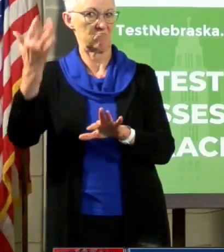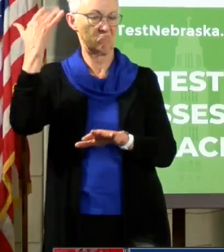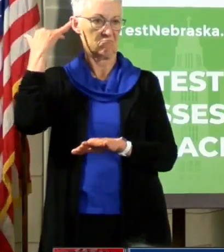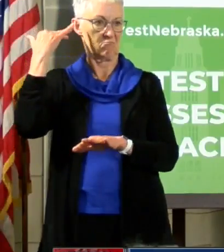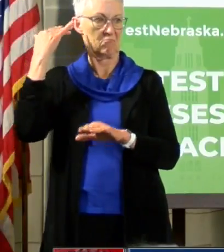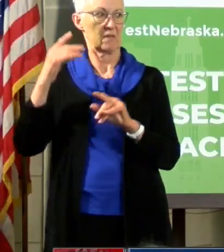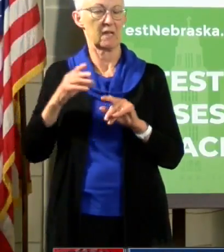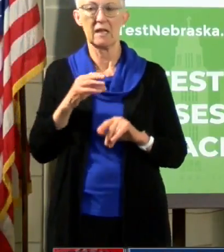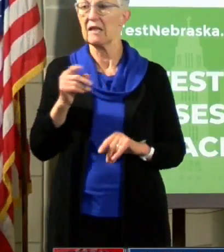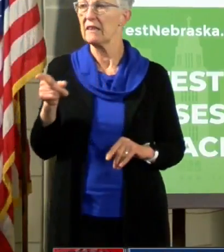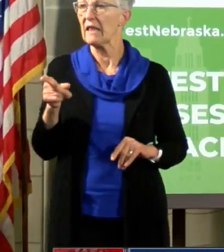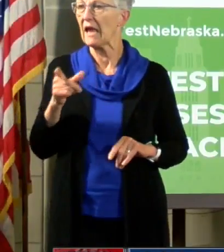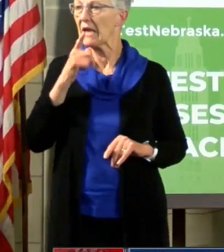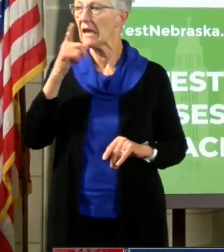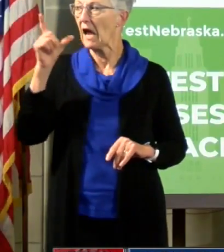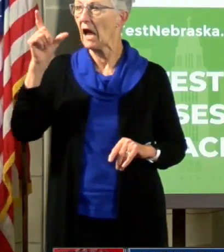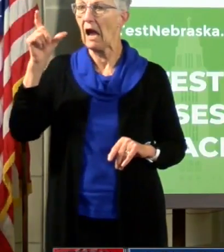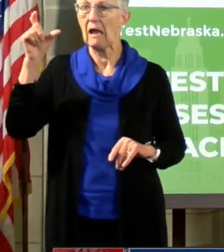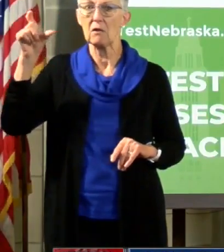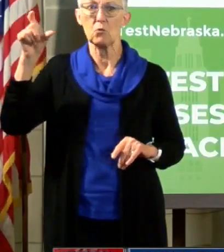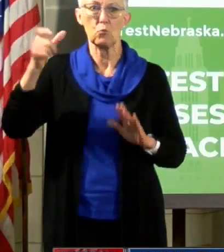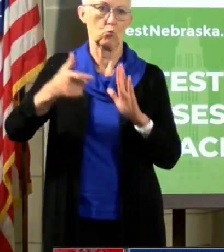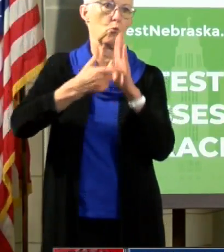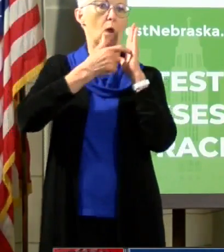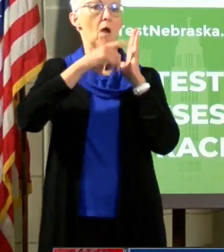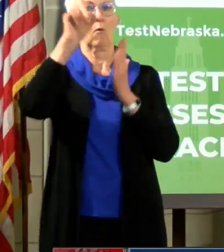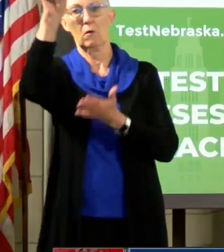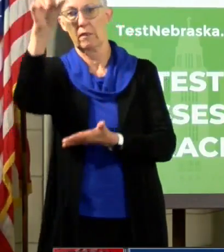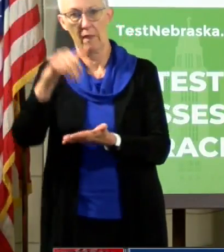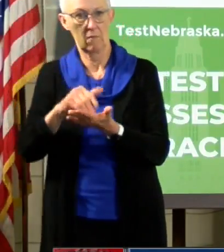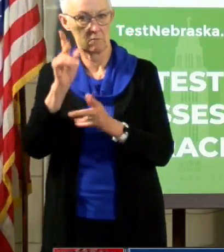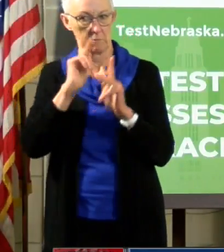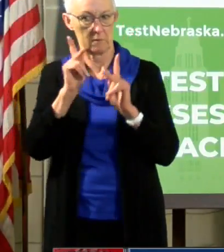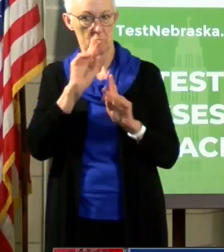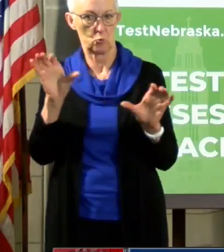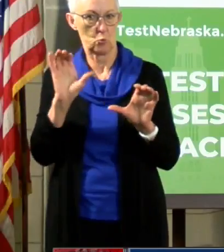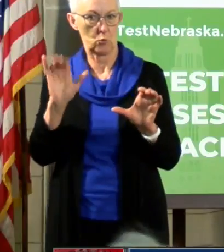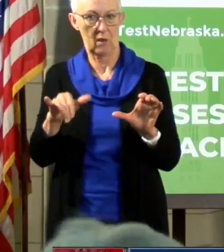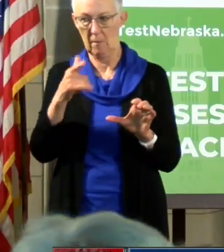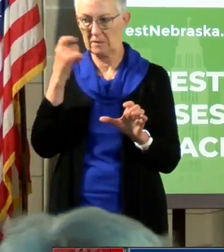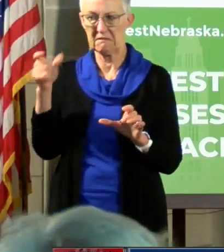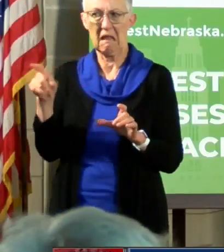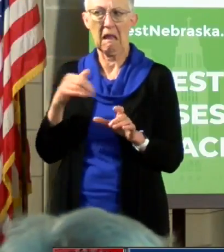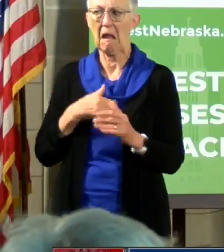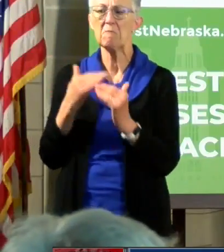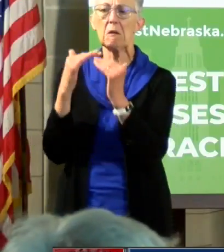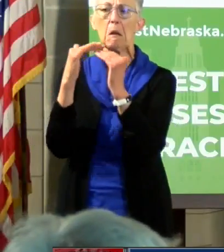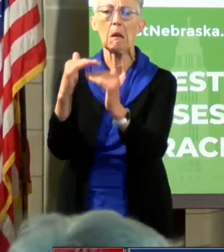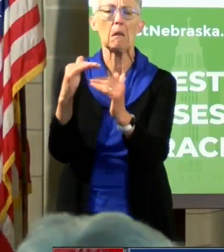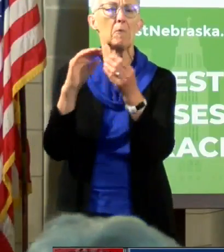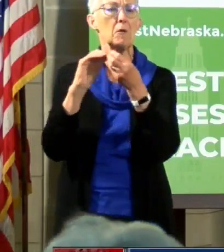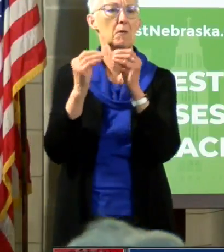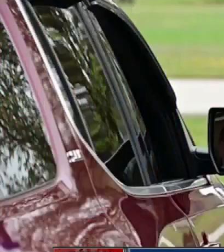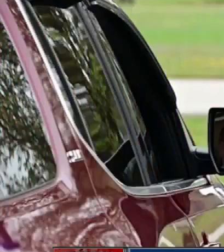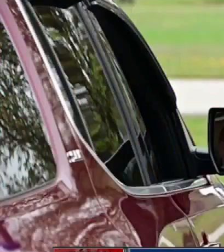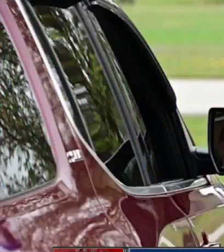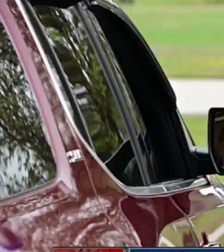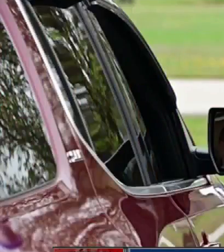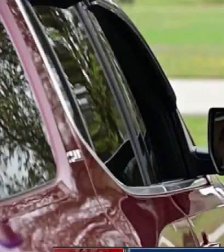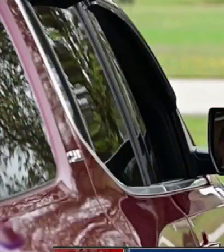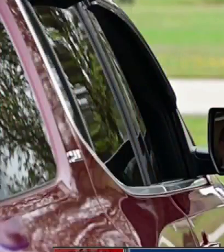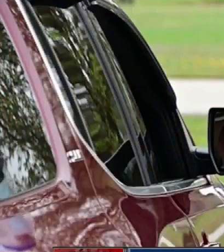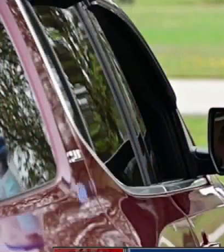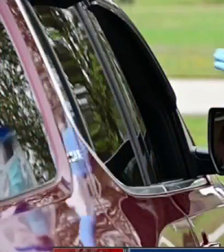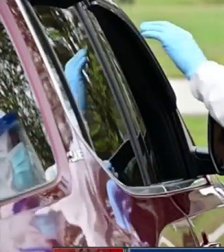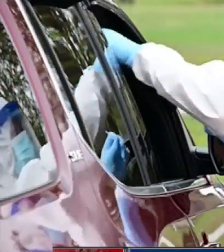normally not needed 1,000 people to do this, so they had limited staffs. And so the state is stepping in to be a supplement to their team. The